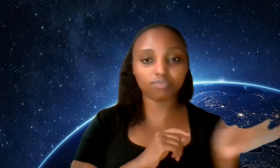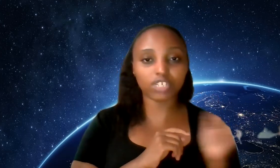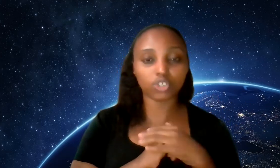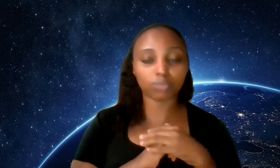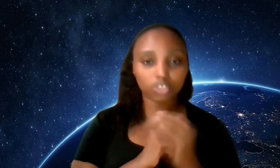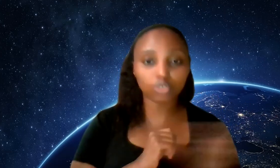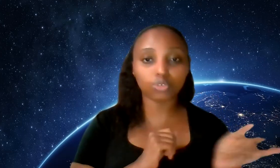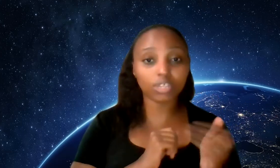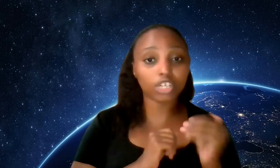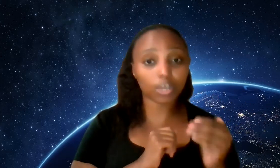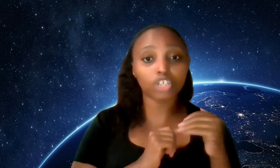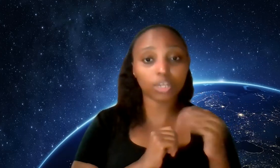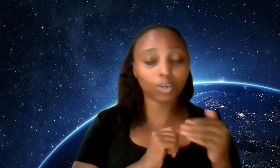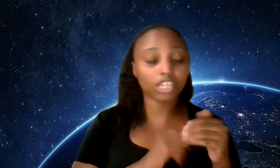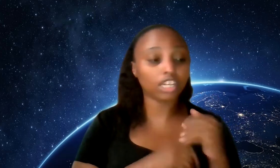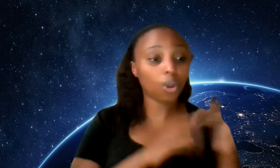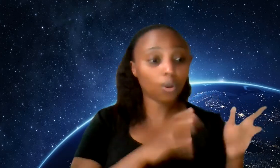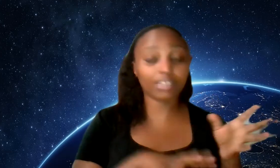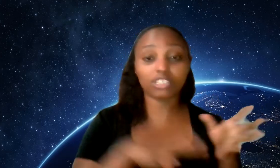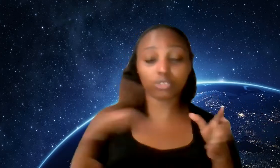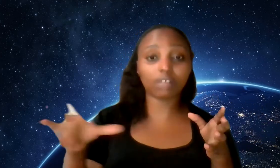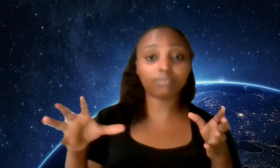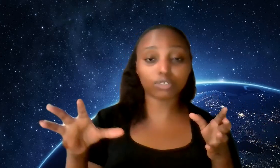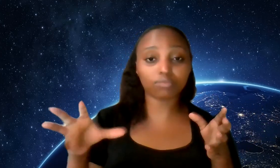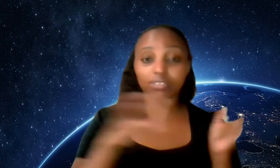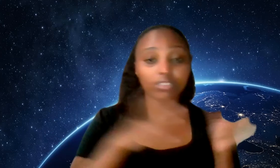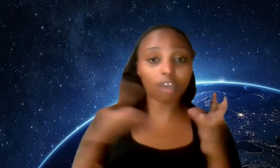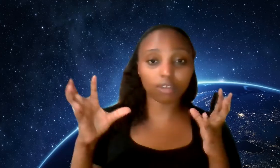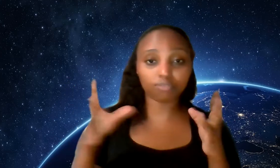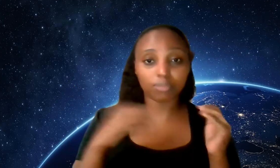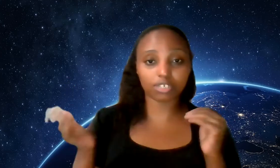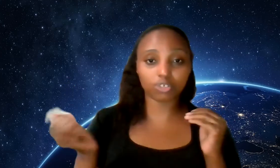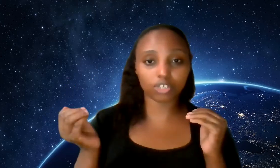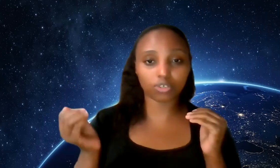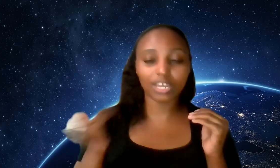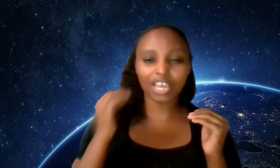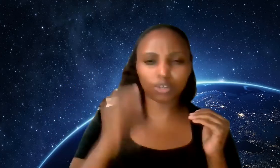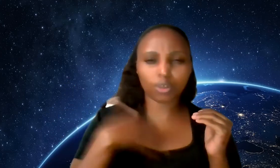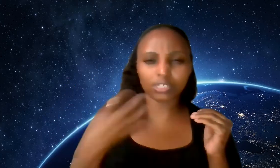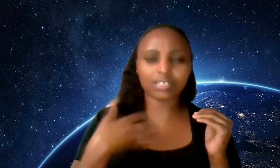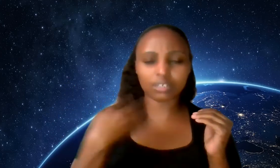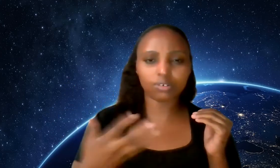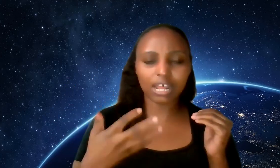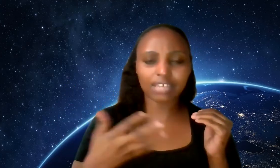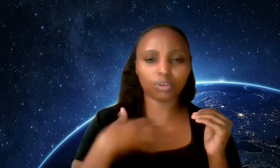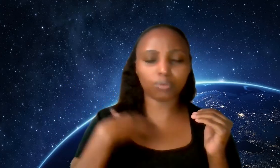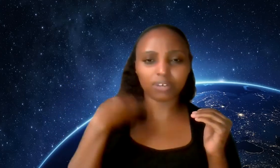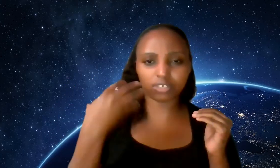15 jobs just to know that you're actually working on getting yourself out of stock from this situation and not constantly relying on my